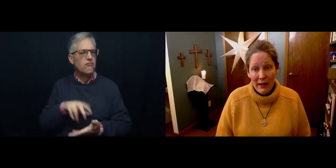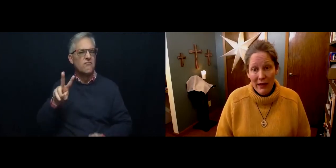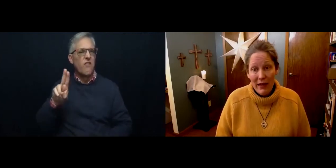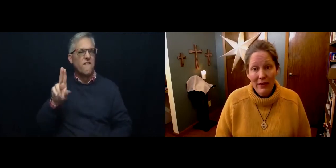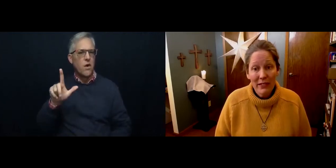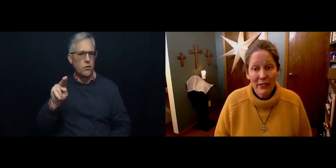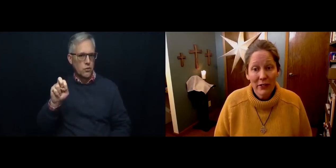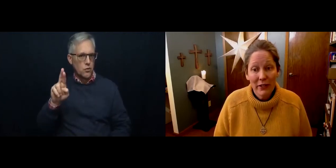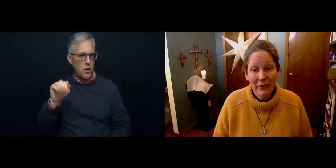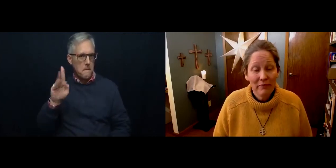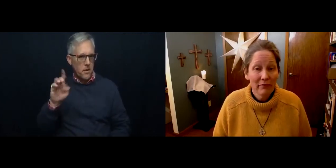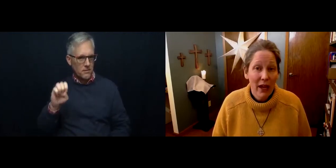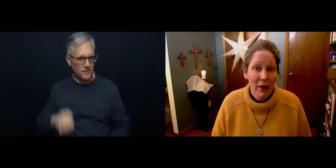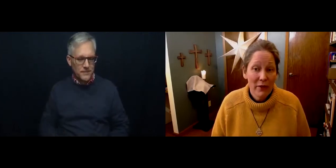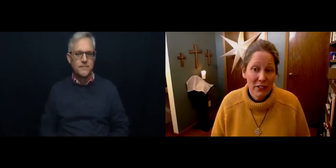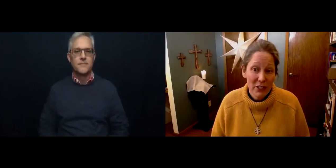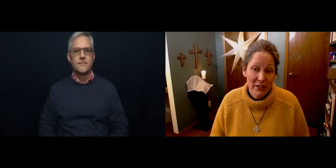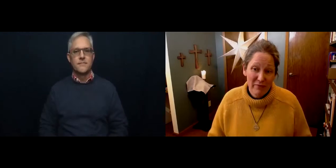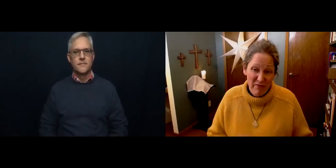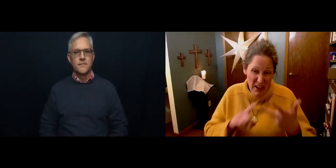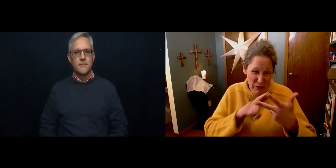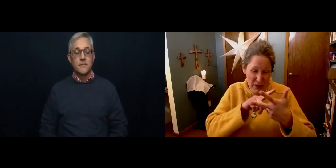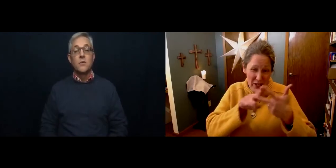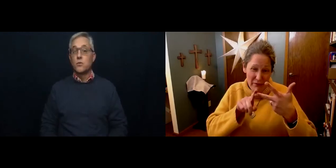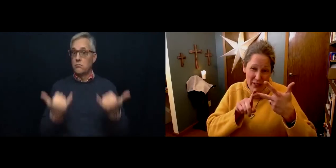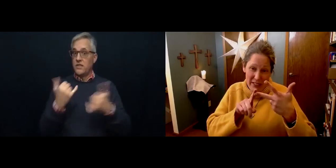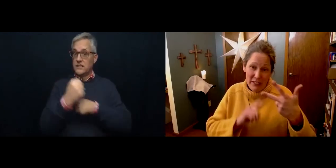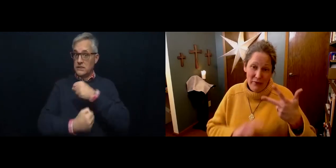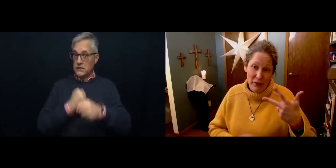And this year, I would suggest I have three different ideas for you.